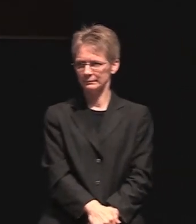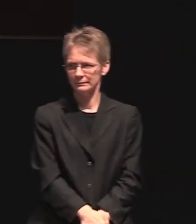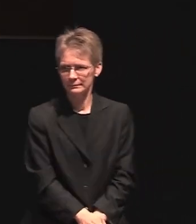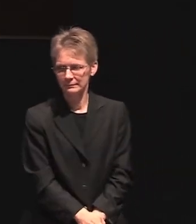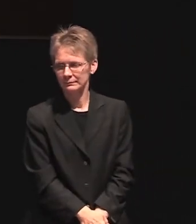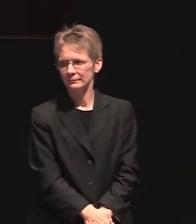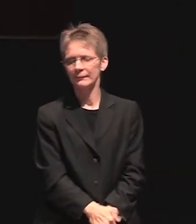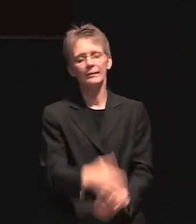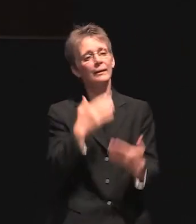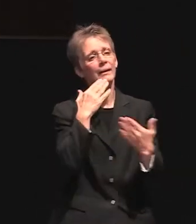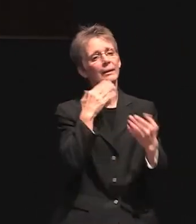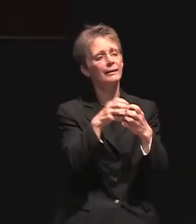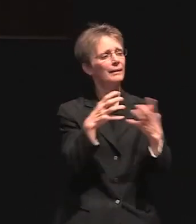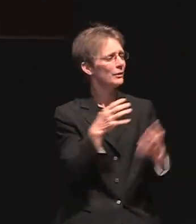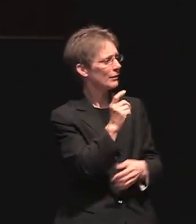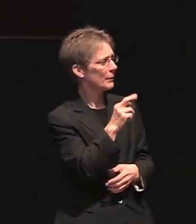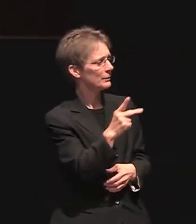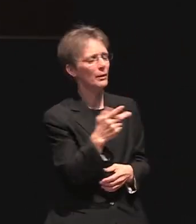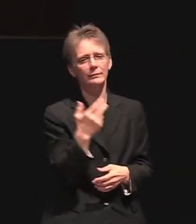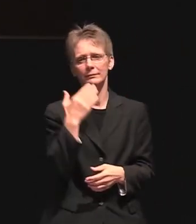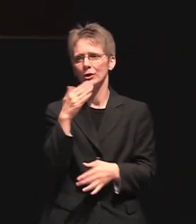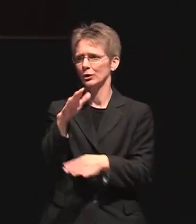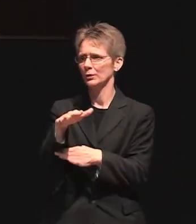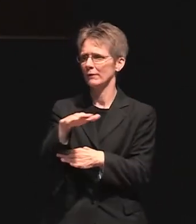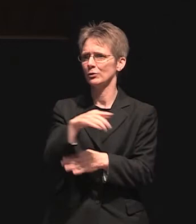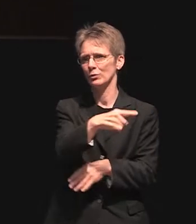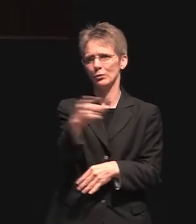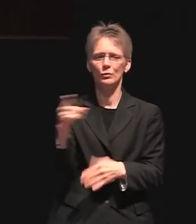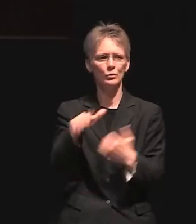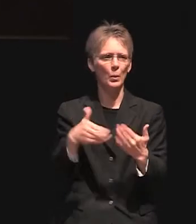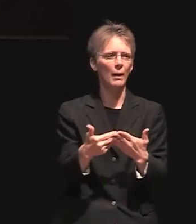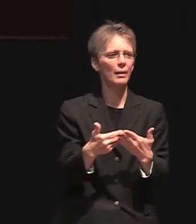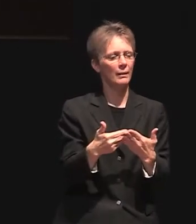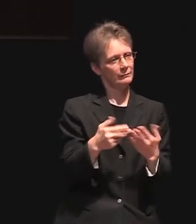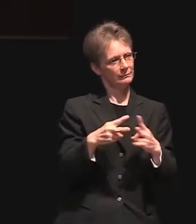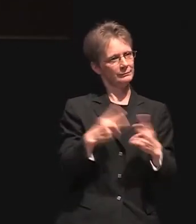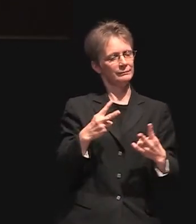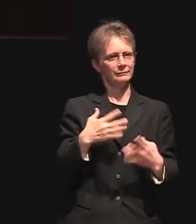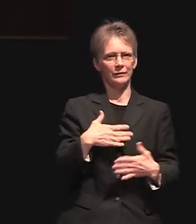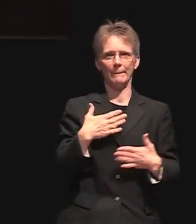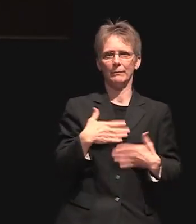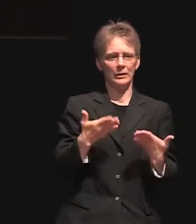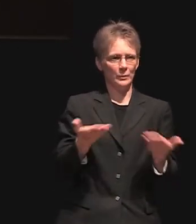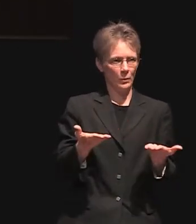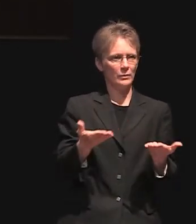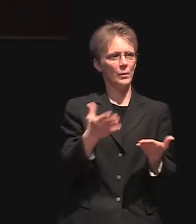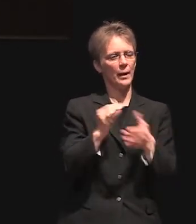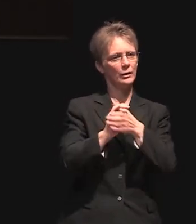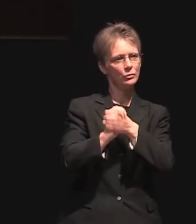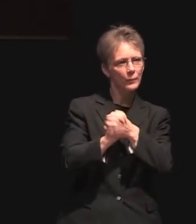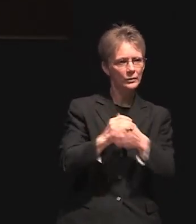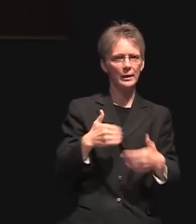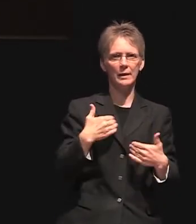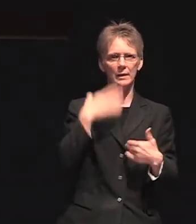thank you very much mark and good afternoon to you all i'm very pleased to be with you and to congratulate the young